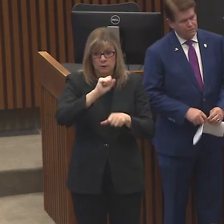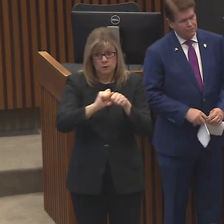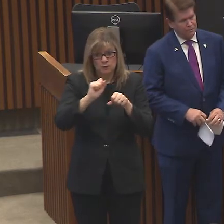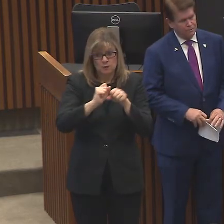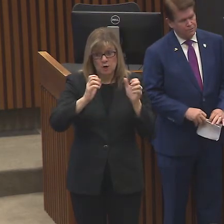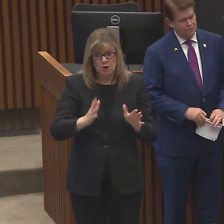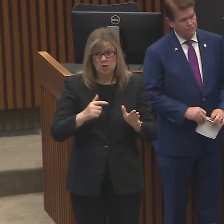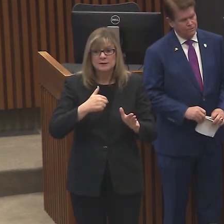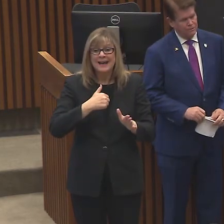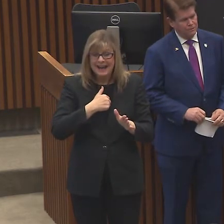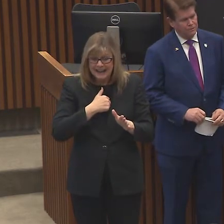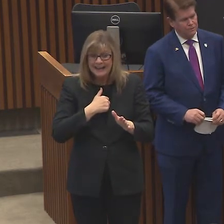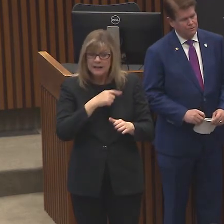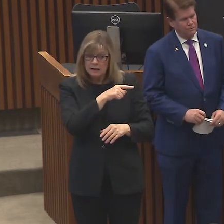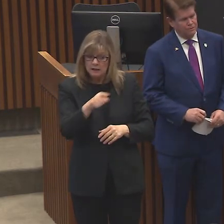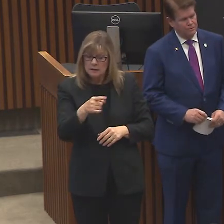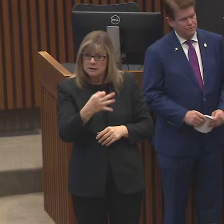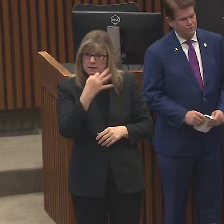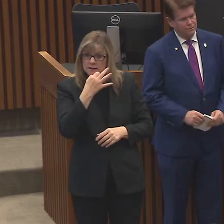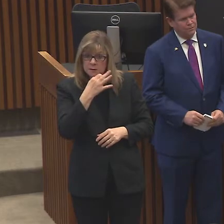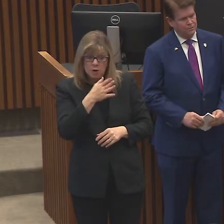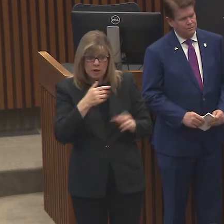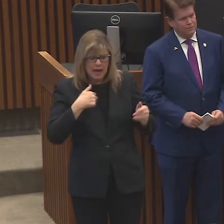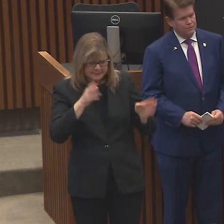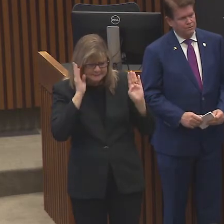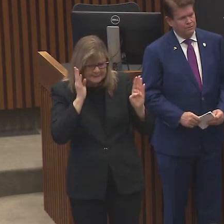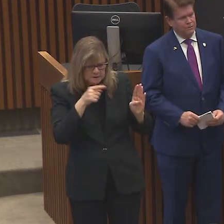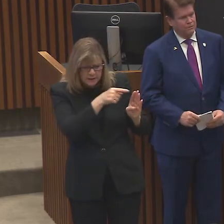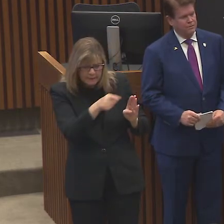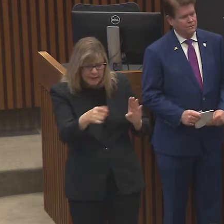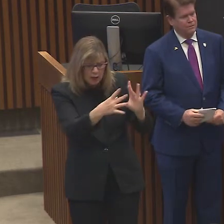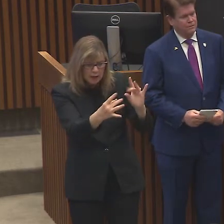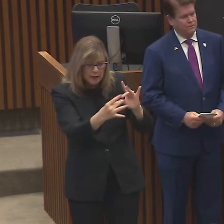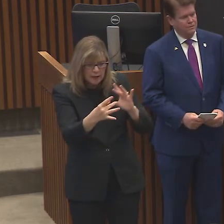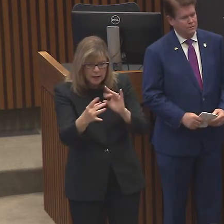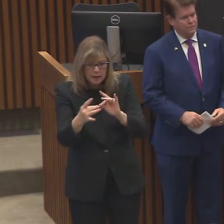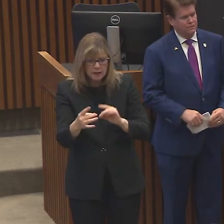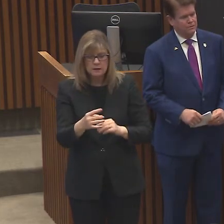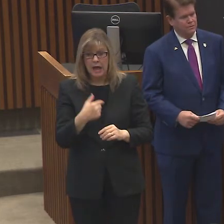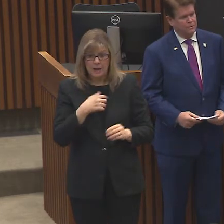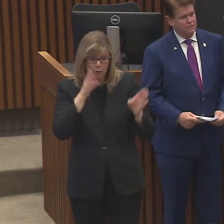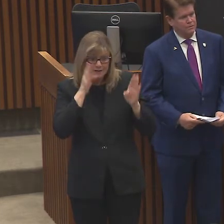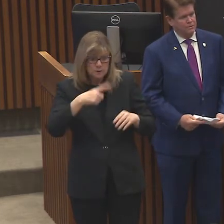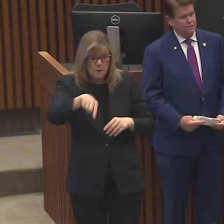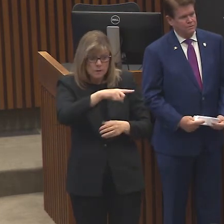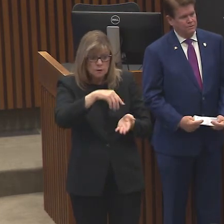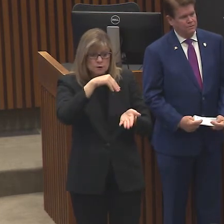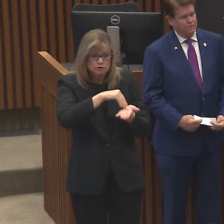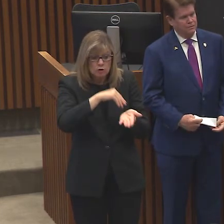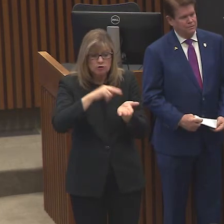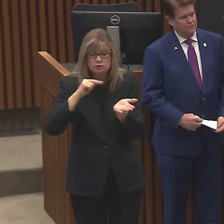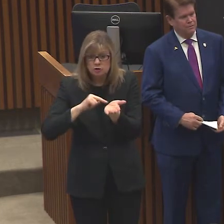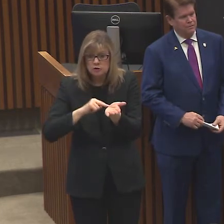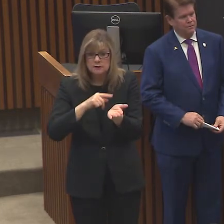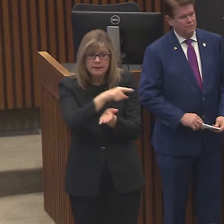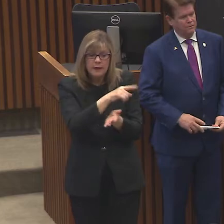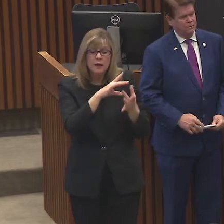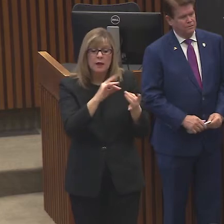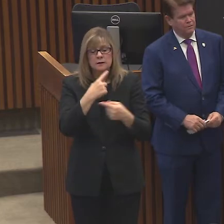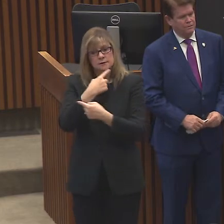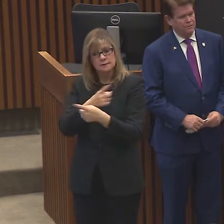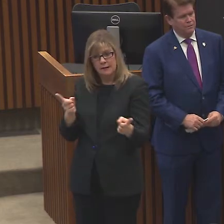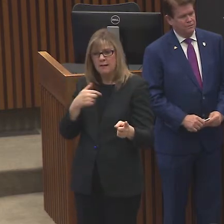doctors and nurses tell me to do and I'm going to listen to those doctors and nurses when they talk to this community and tell them exactly what you heard today